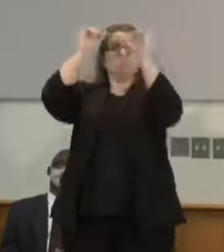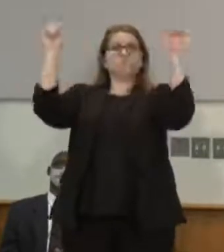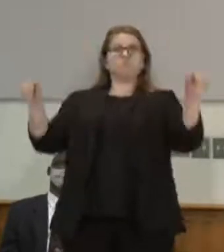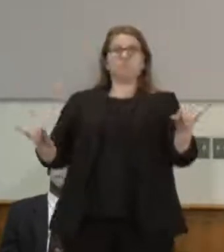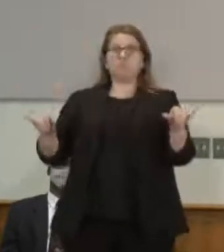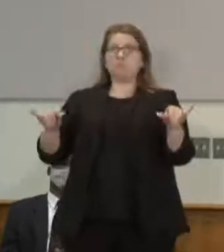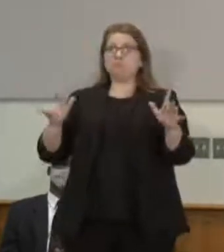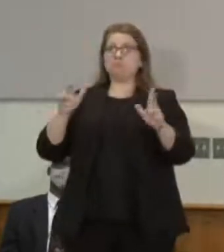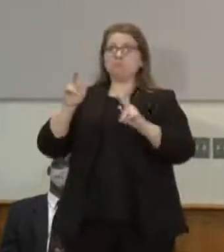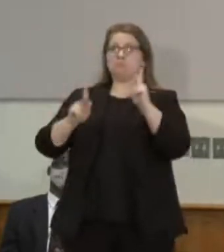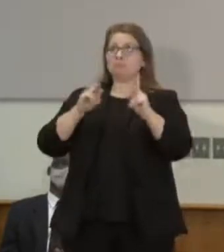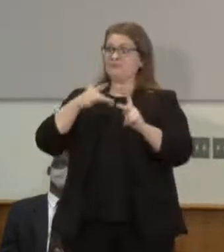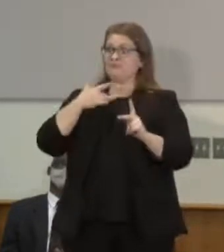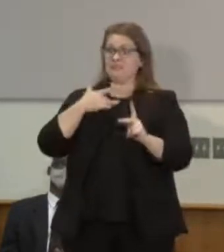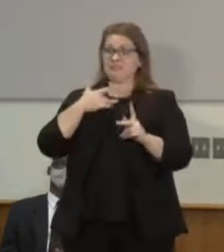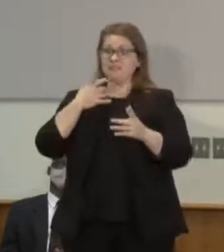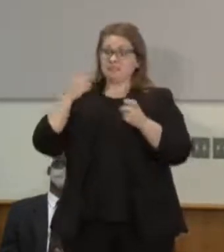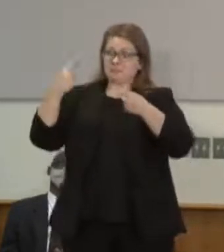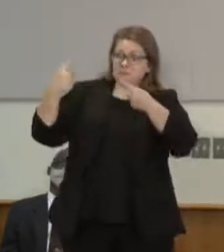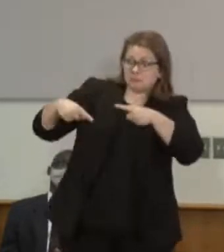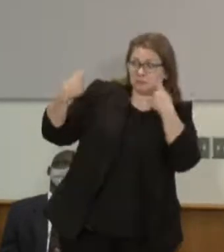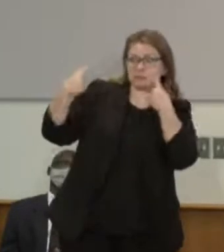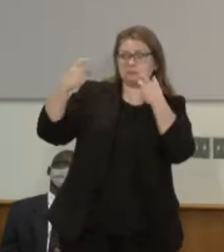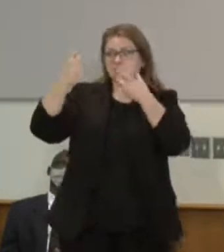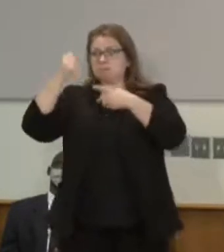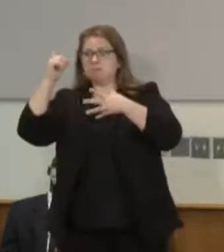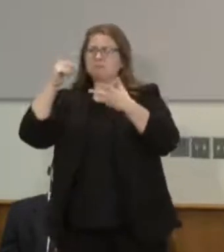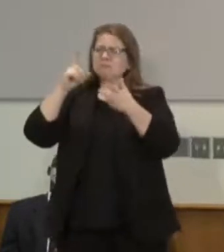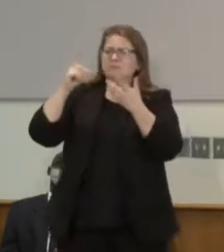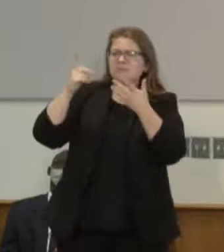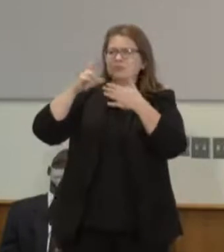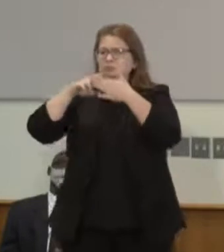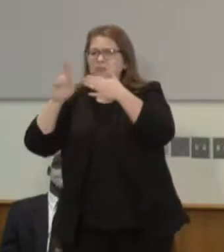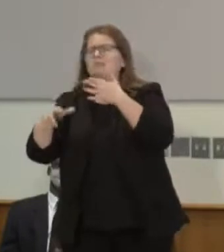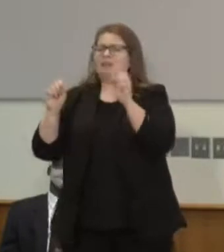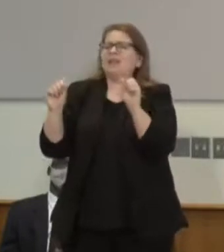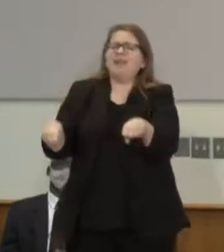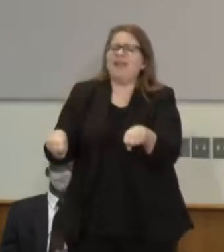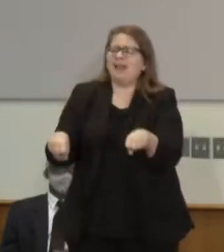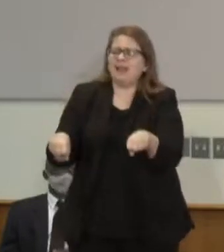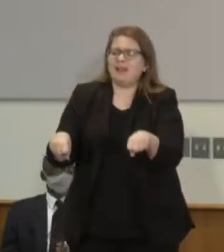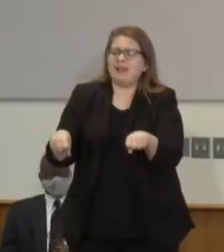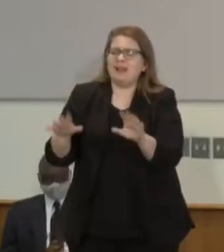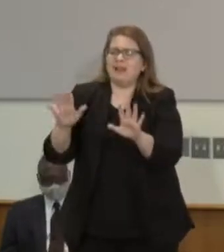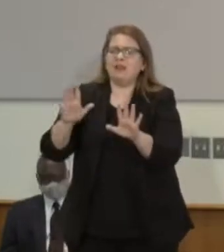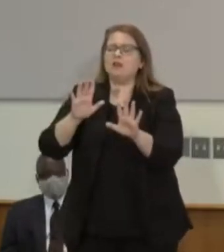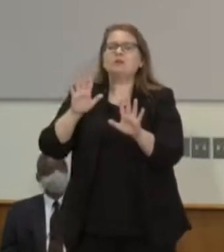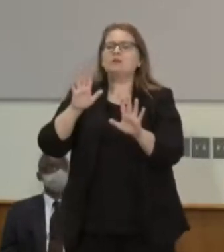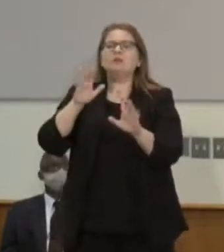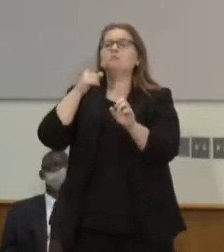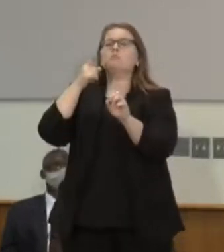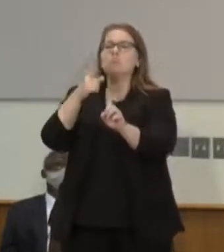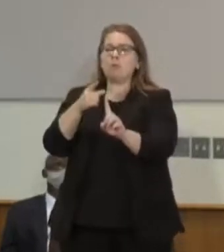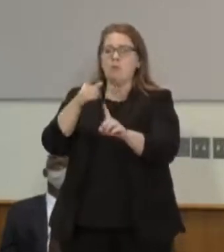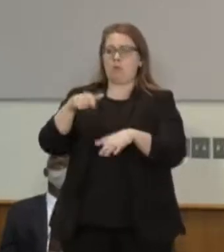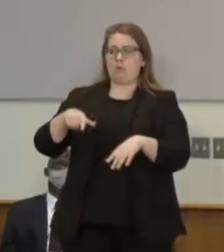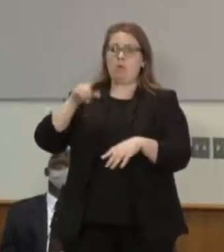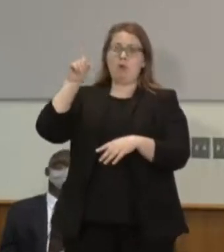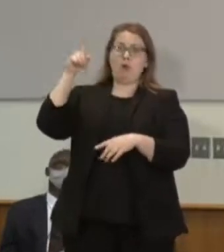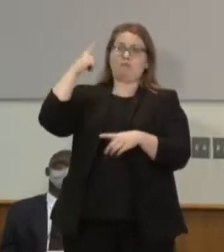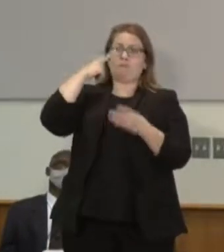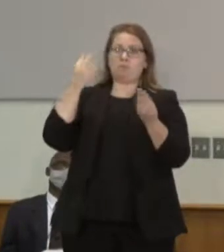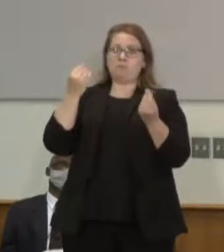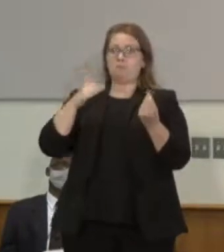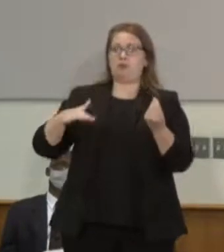have a debate and an outcome on this but quite honestly I think when it comes to the capitol grounds many